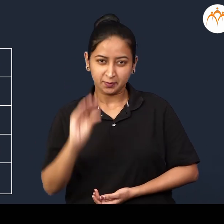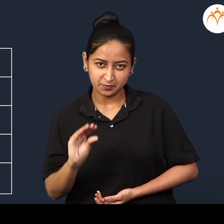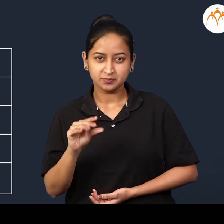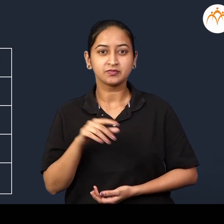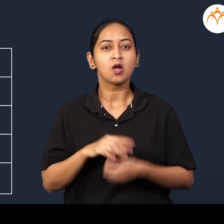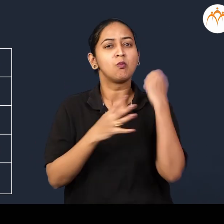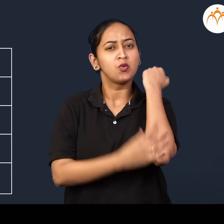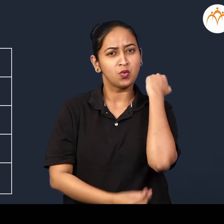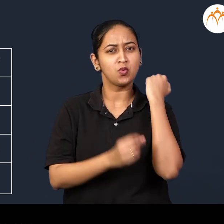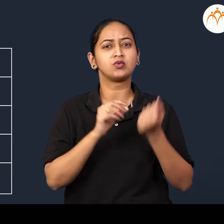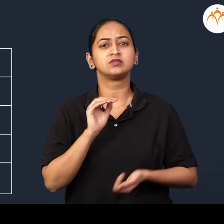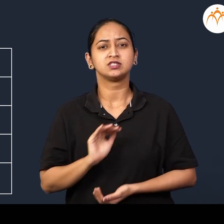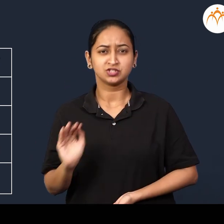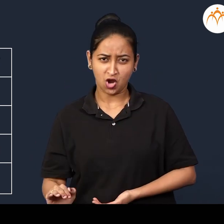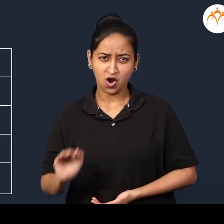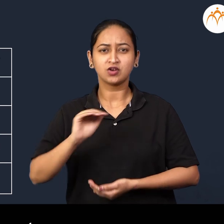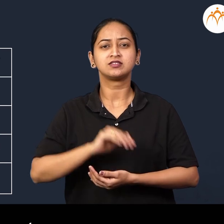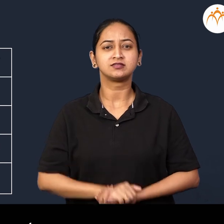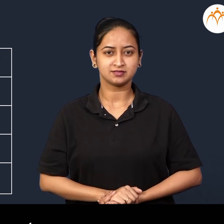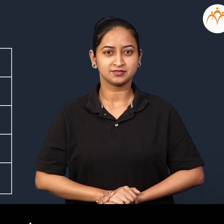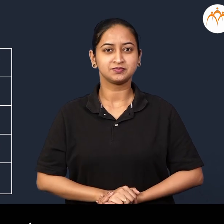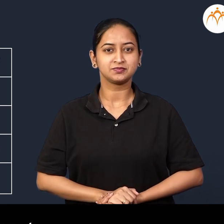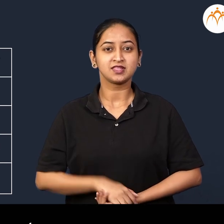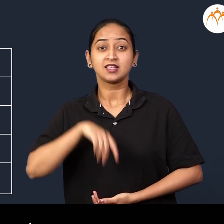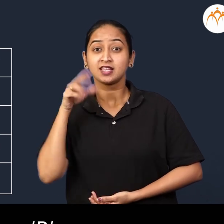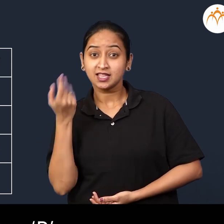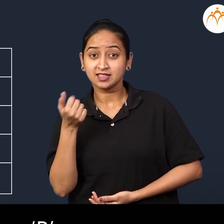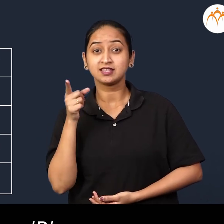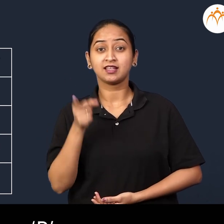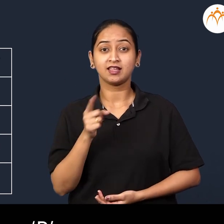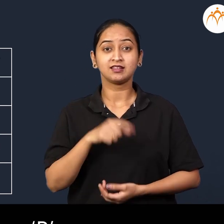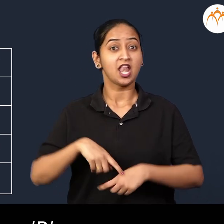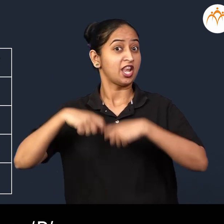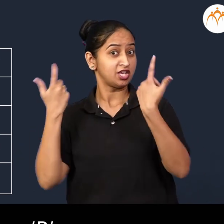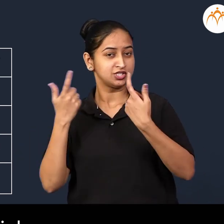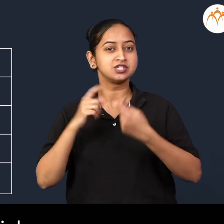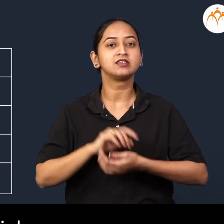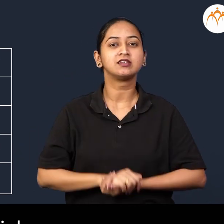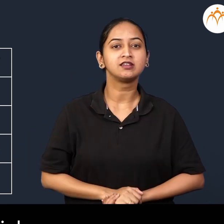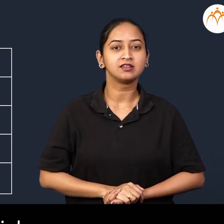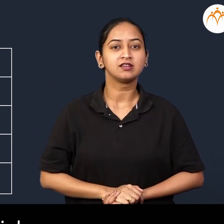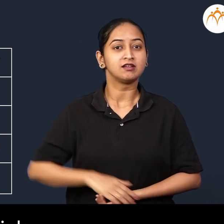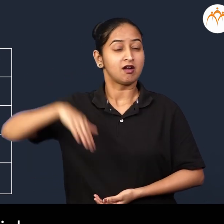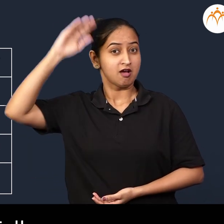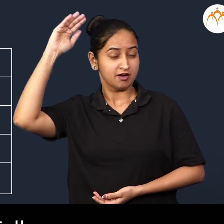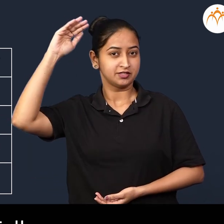Poor Short Group B Rich Tall